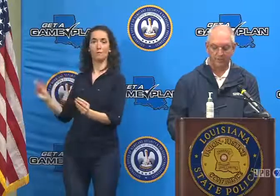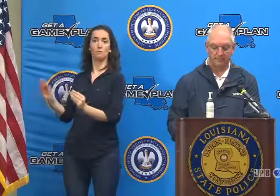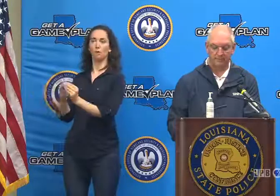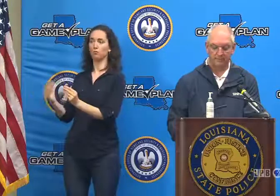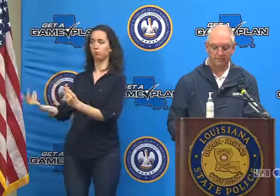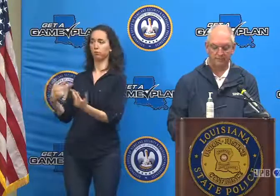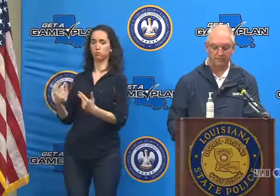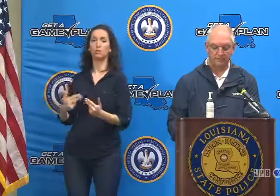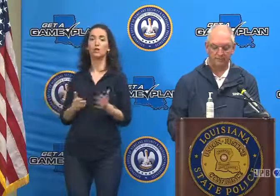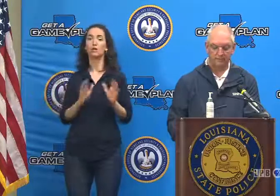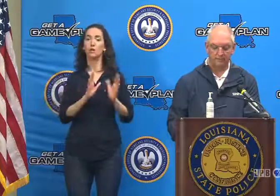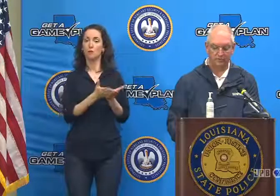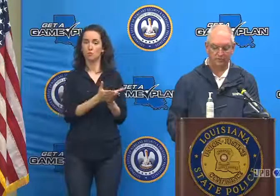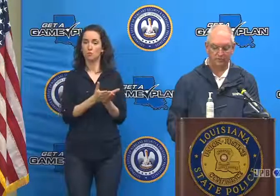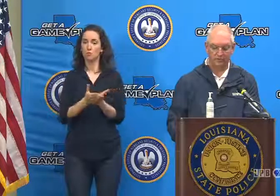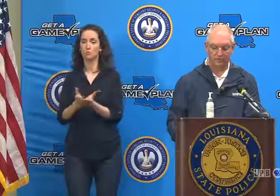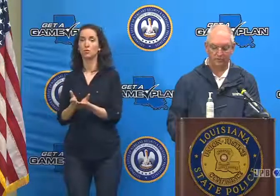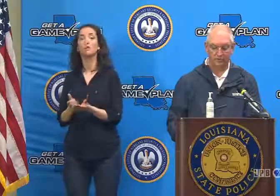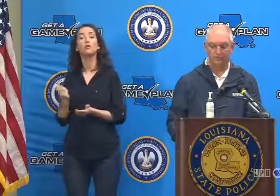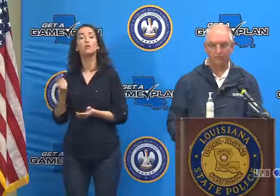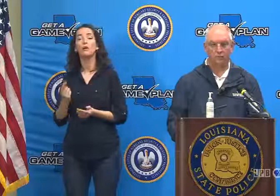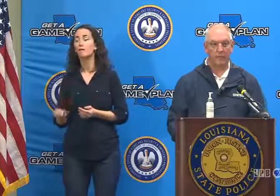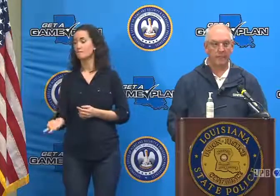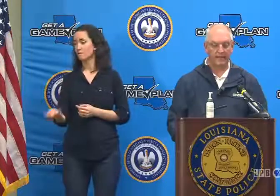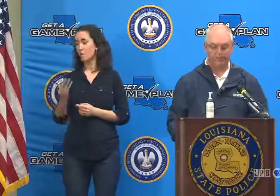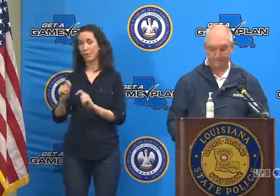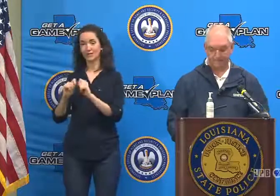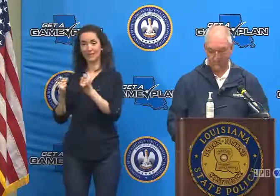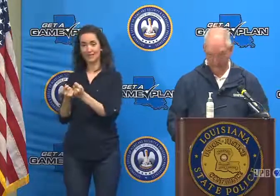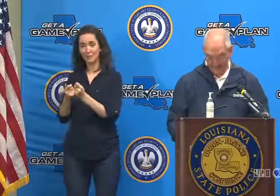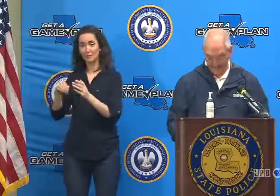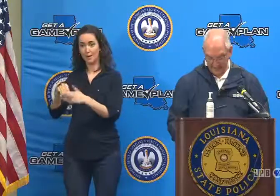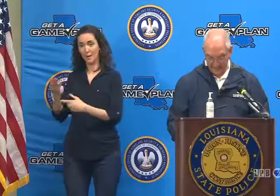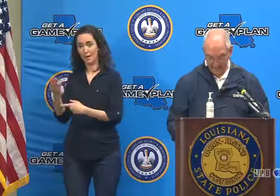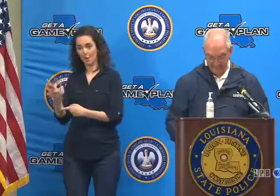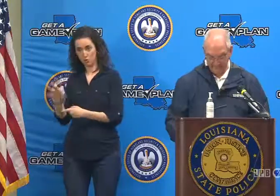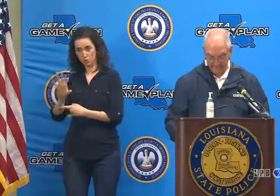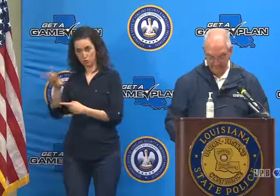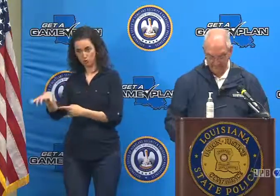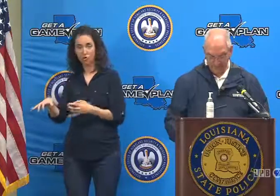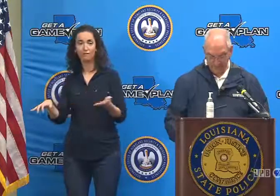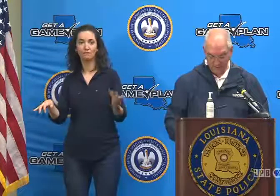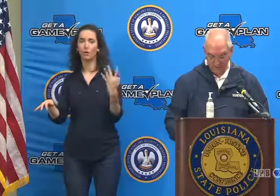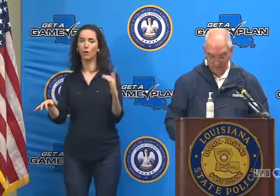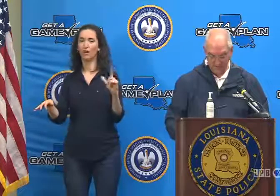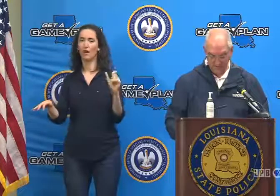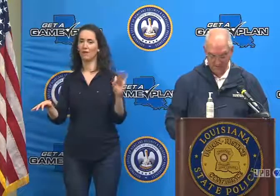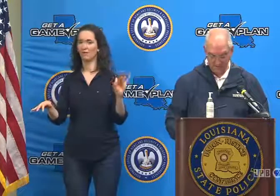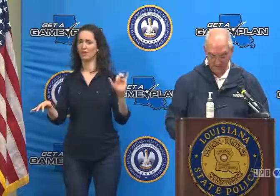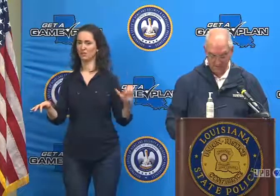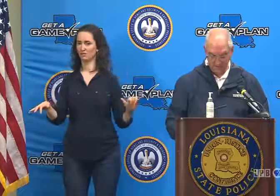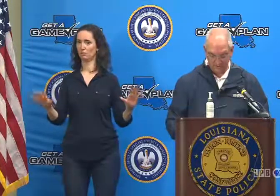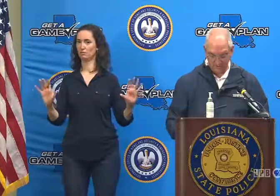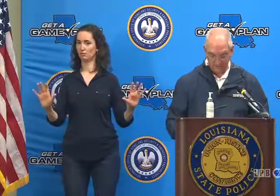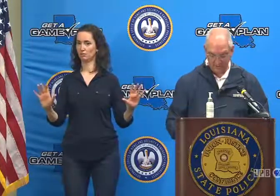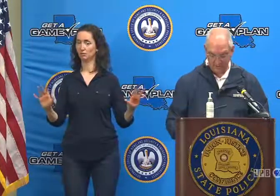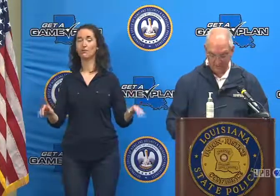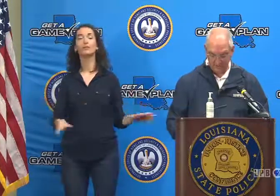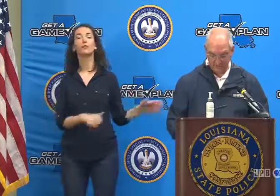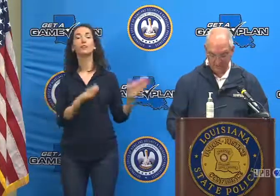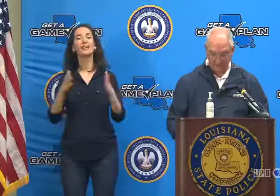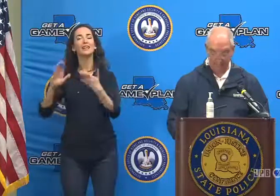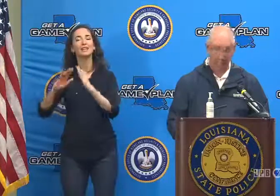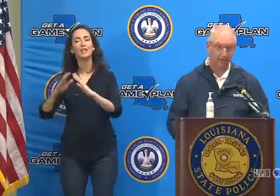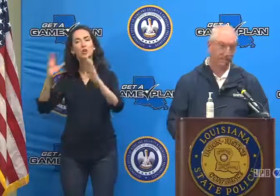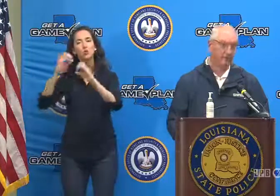of their boat teams have been shifted to Baton Rouge and four remain in Lafayette. We also have state urban search and rescue